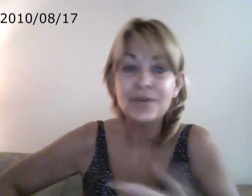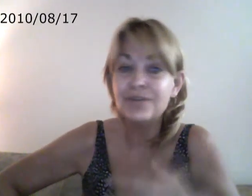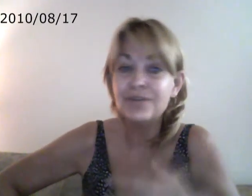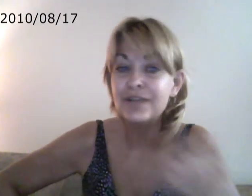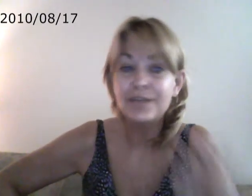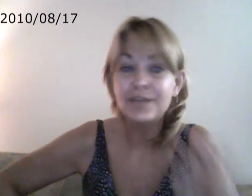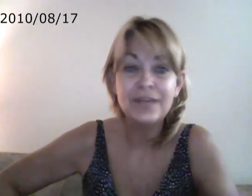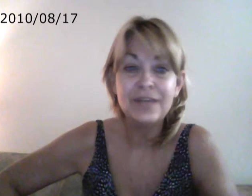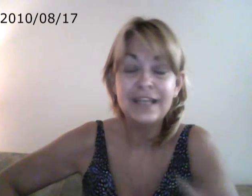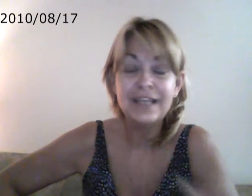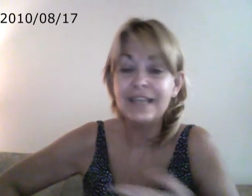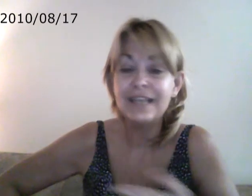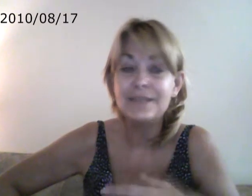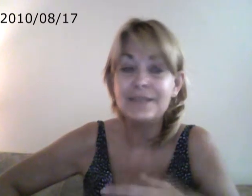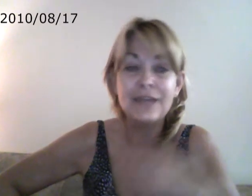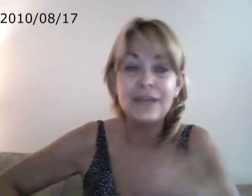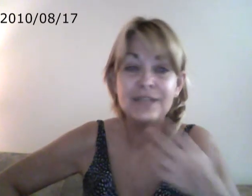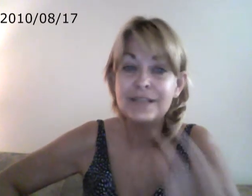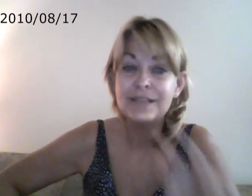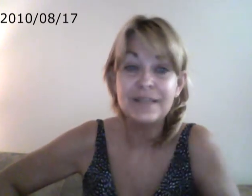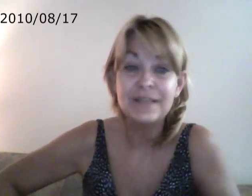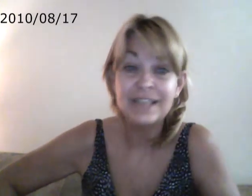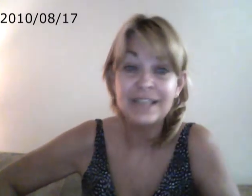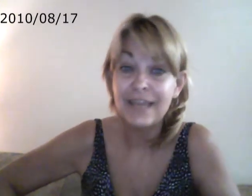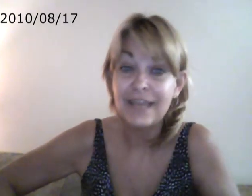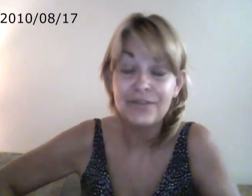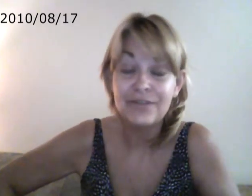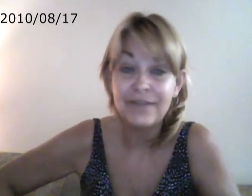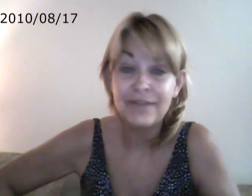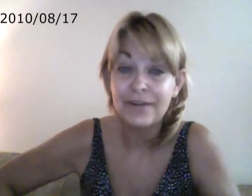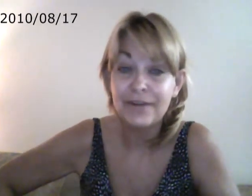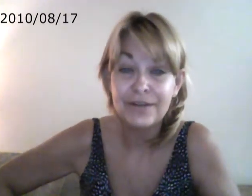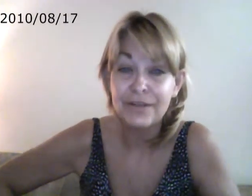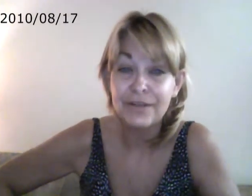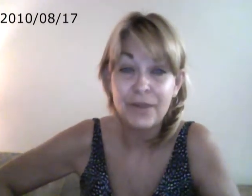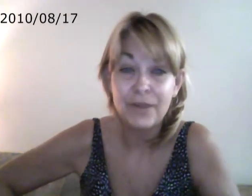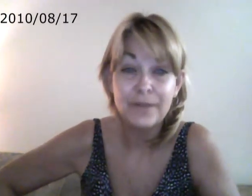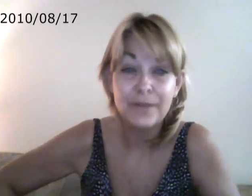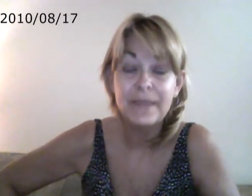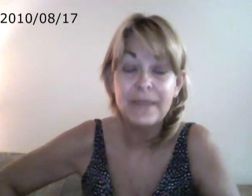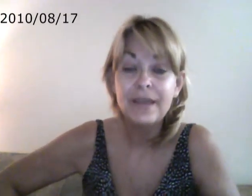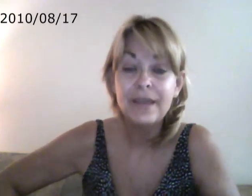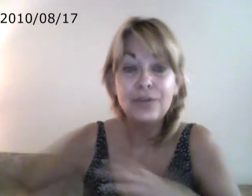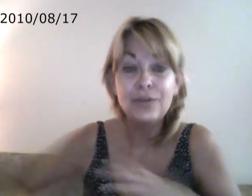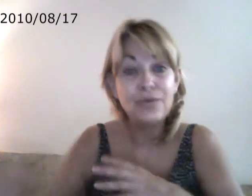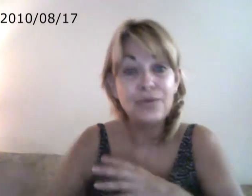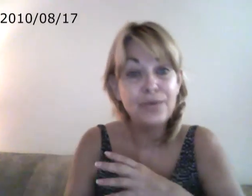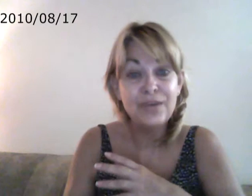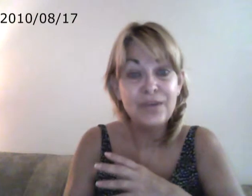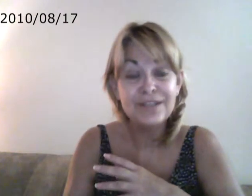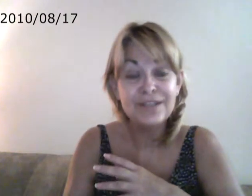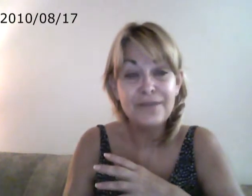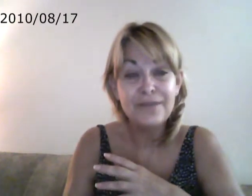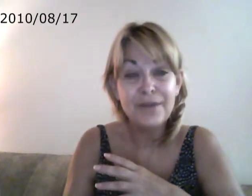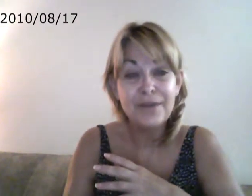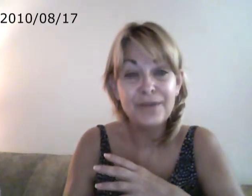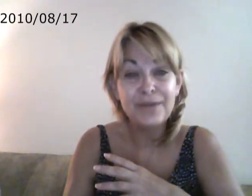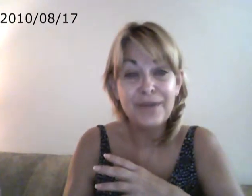you're trying to communicate and this man always needs to be in his cave and try and figure out how to solve a problem. You know, where a woman wants to solve a problem right away.